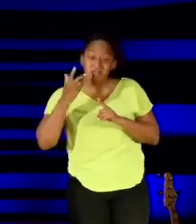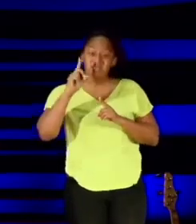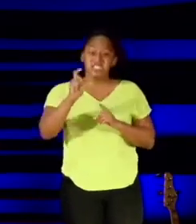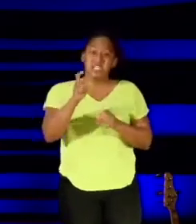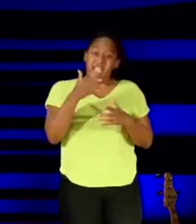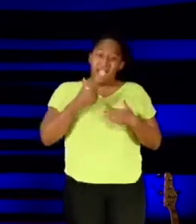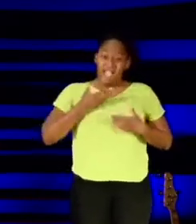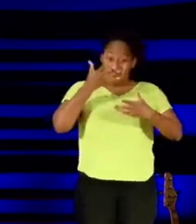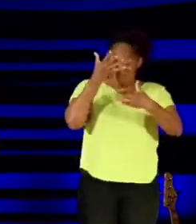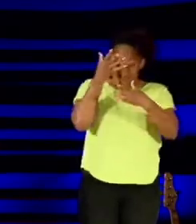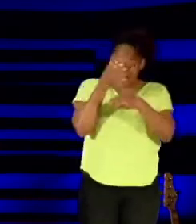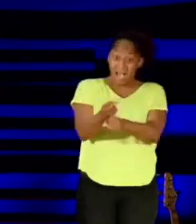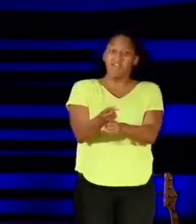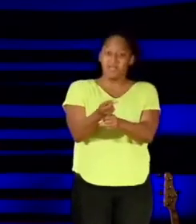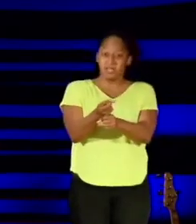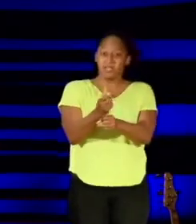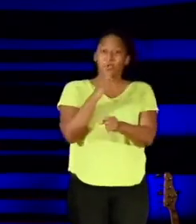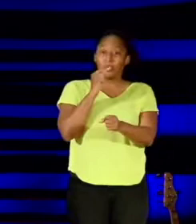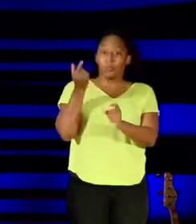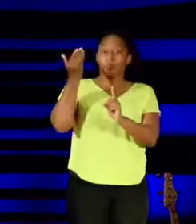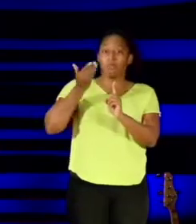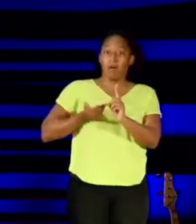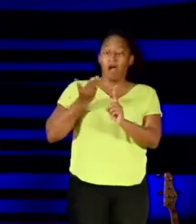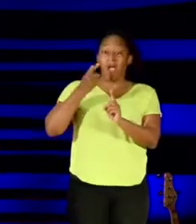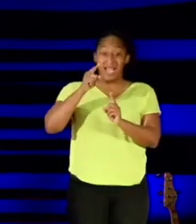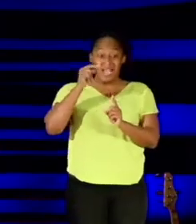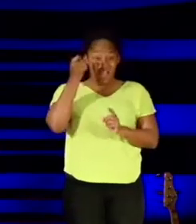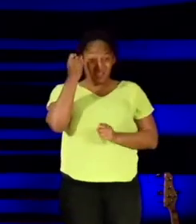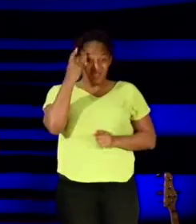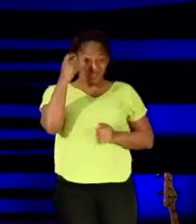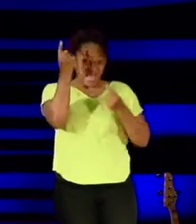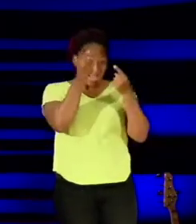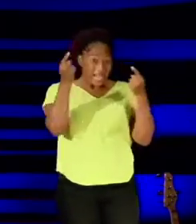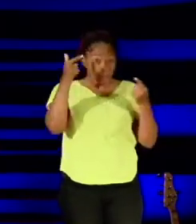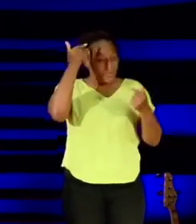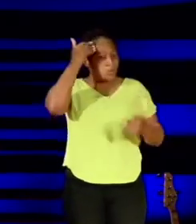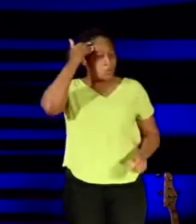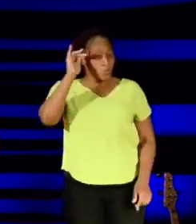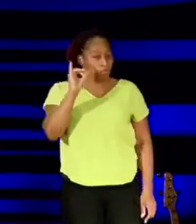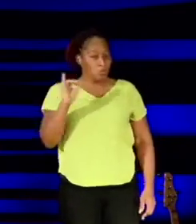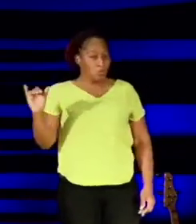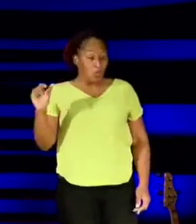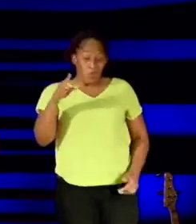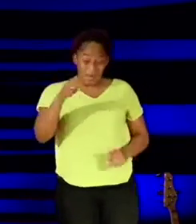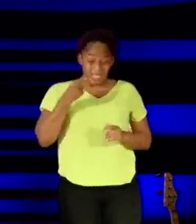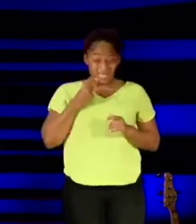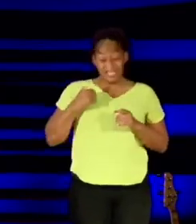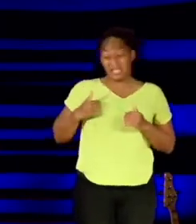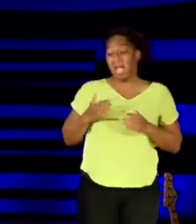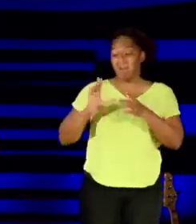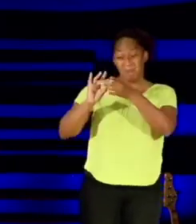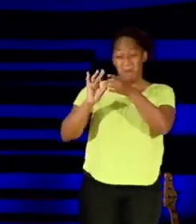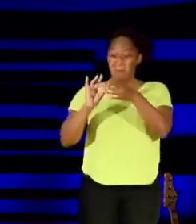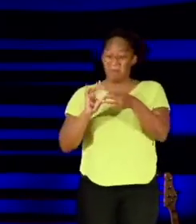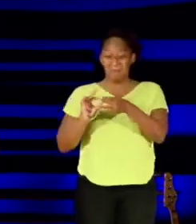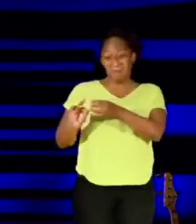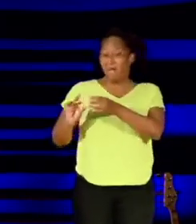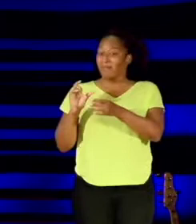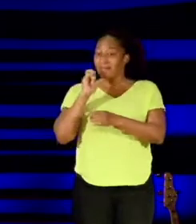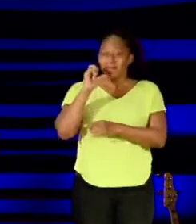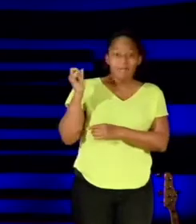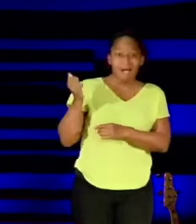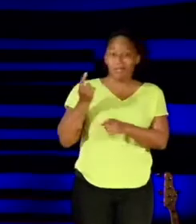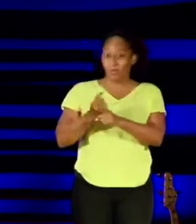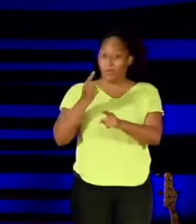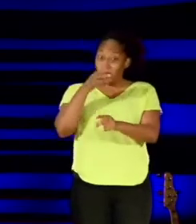know that Satan knows this too. And so when he calls us out of our name, no matter what he says, be confident that you have the